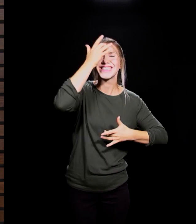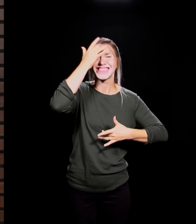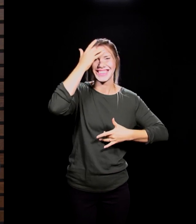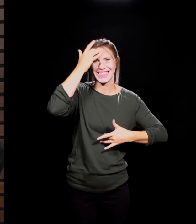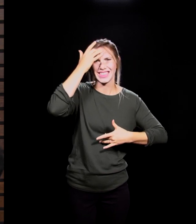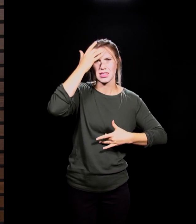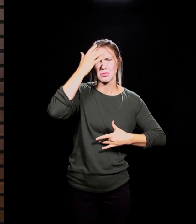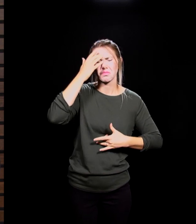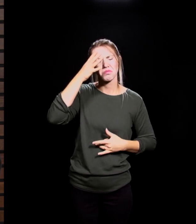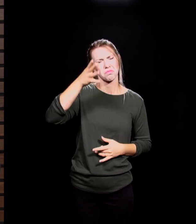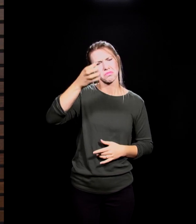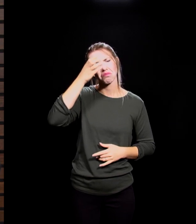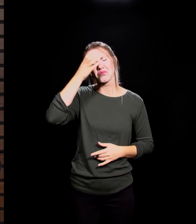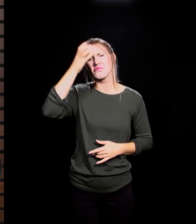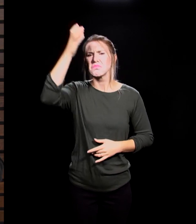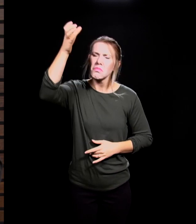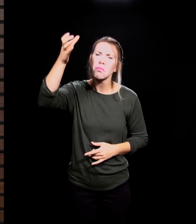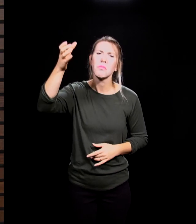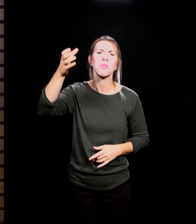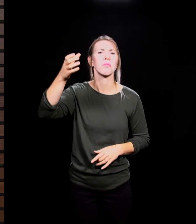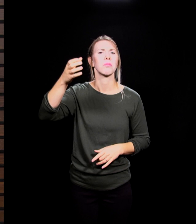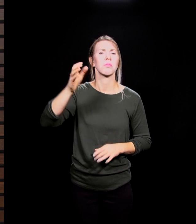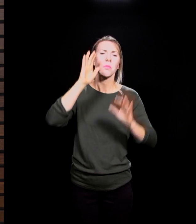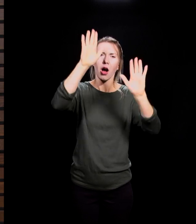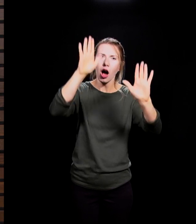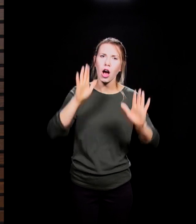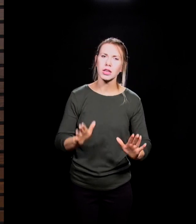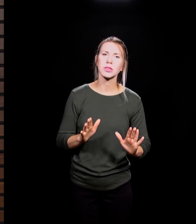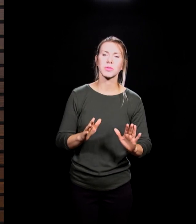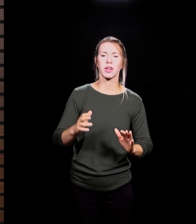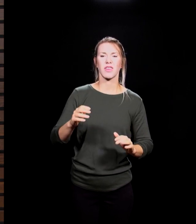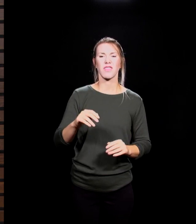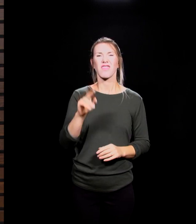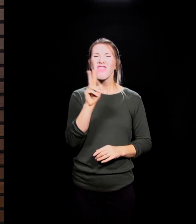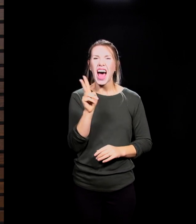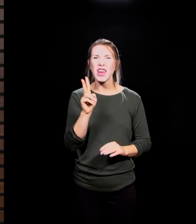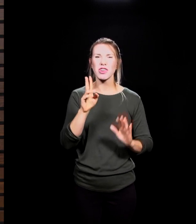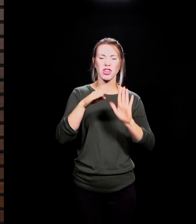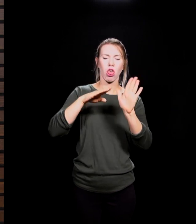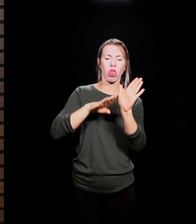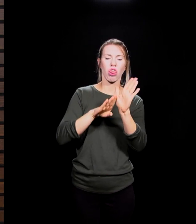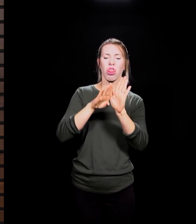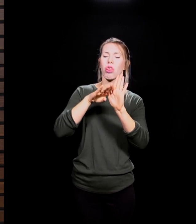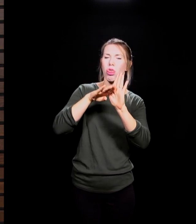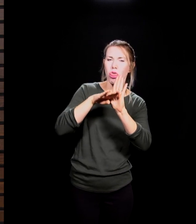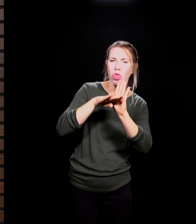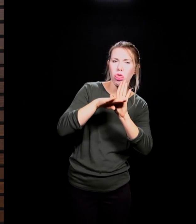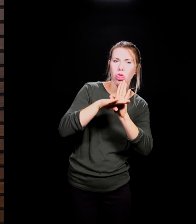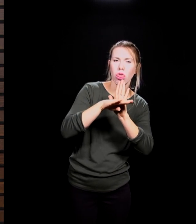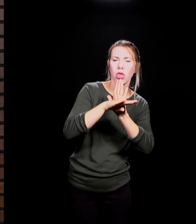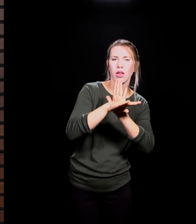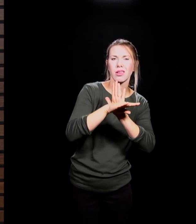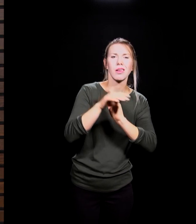flattening the curve of the virus. But what happened when Adam and Eve chose sin wasn't social distancing, it was spiritual distancing.